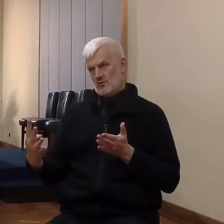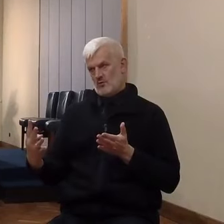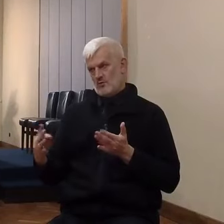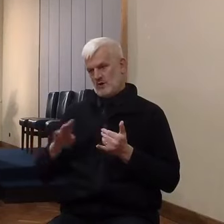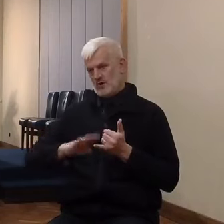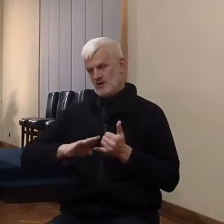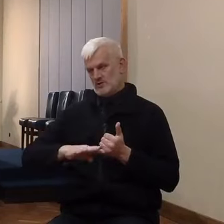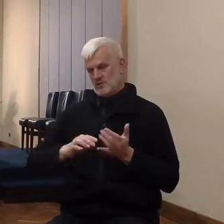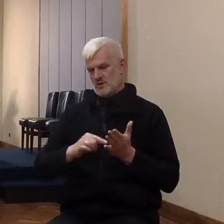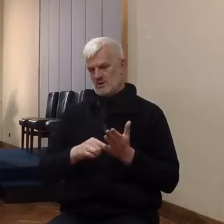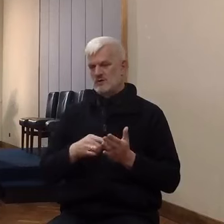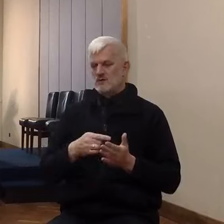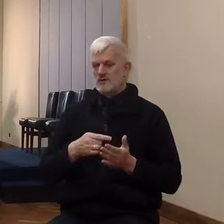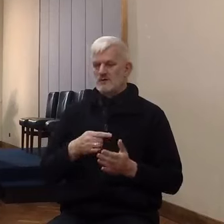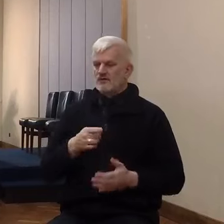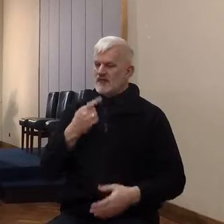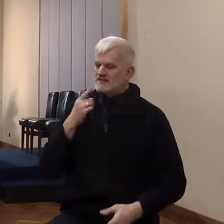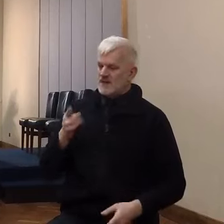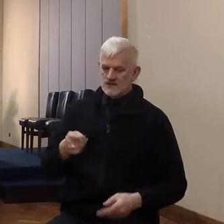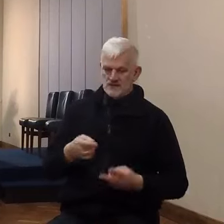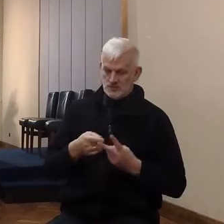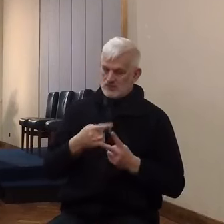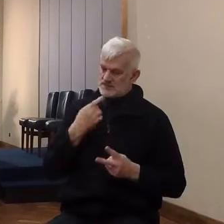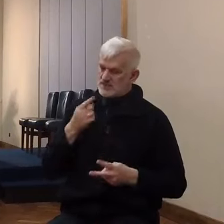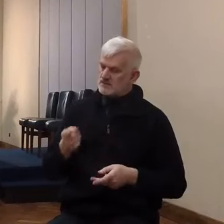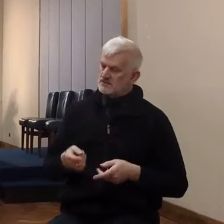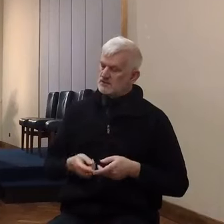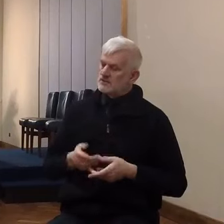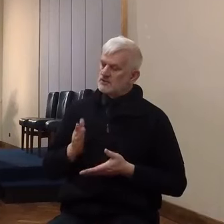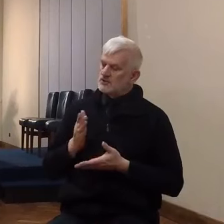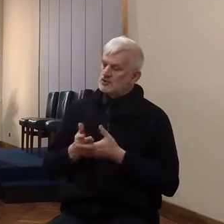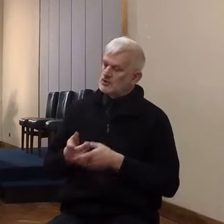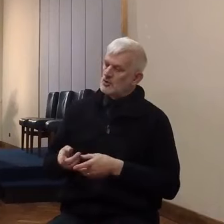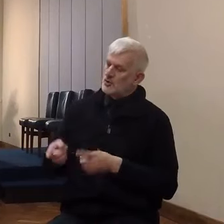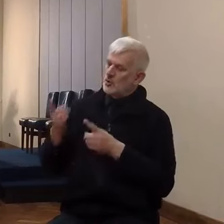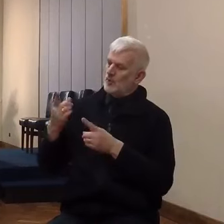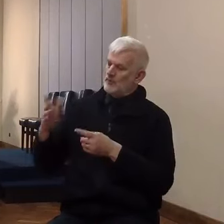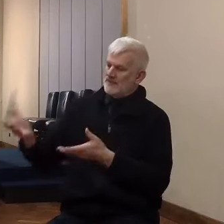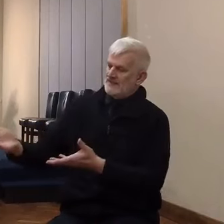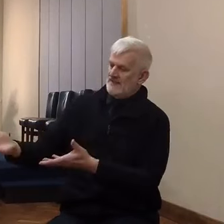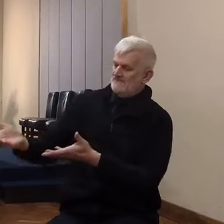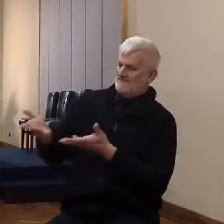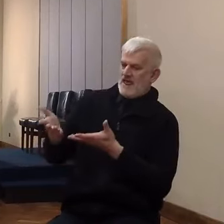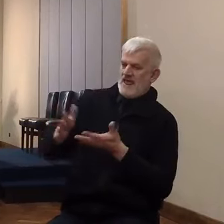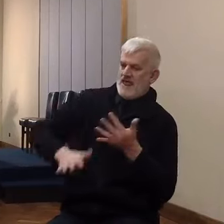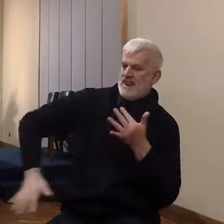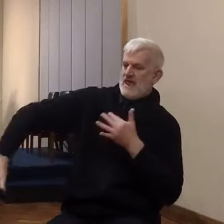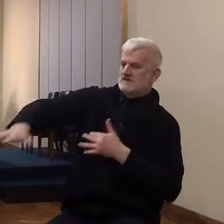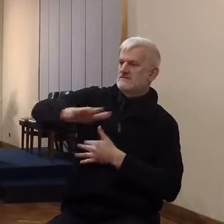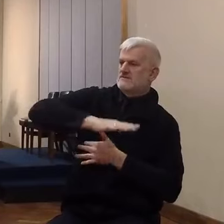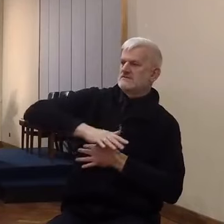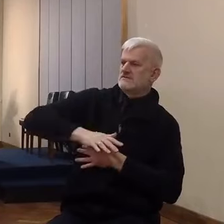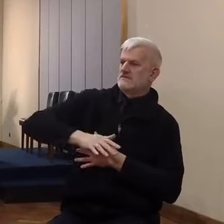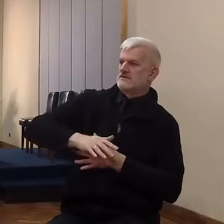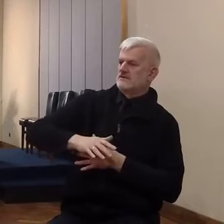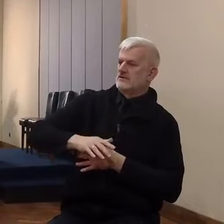Joshua truly the Lord hath delivered into our hands all the land for even all the inhabitants of the